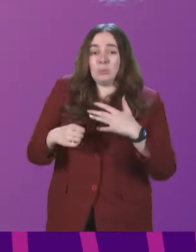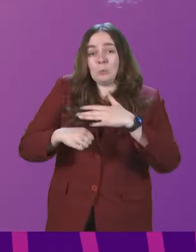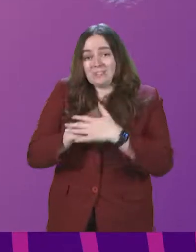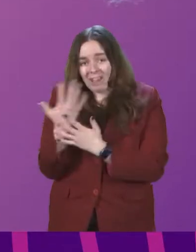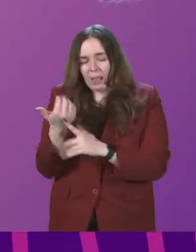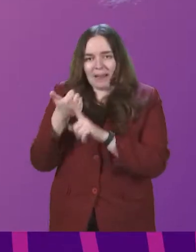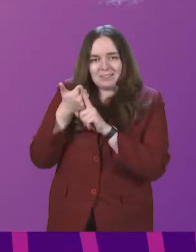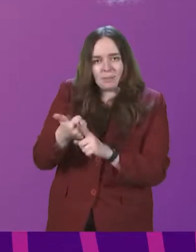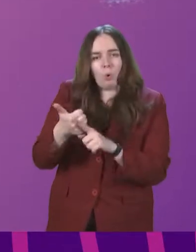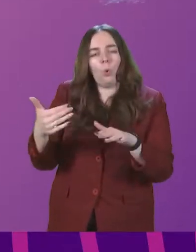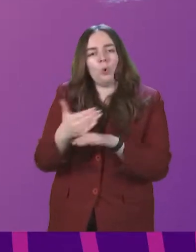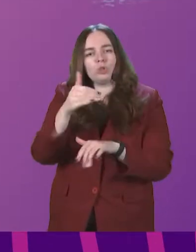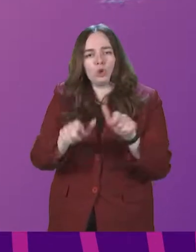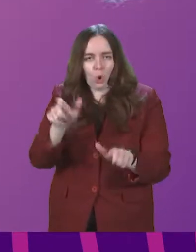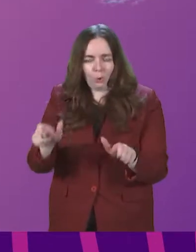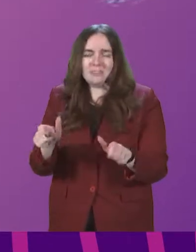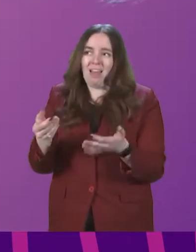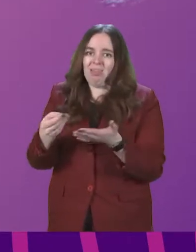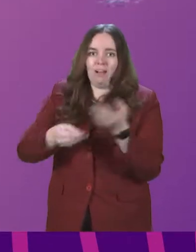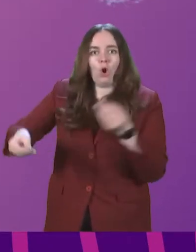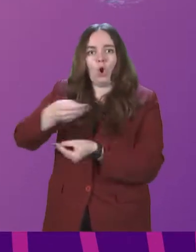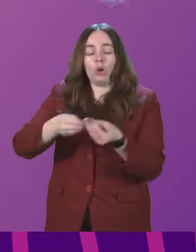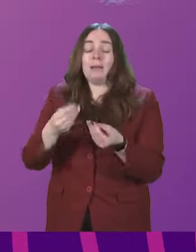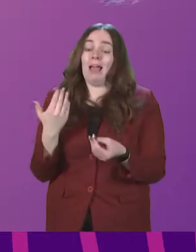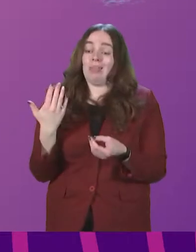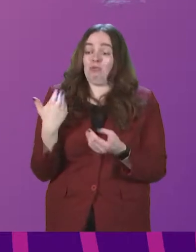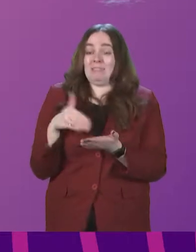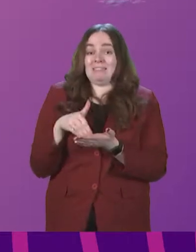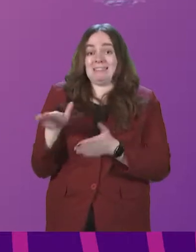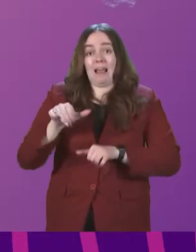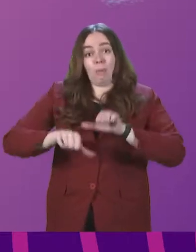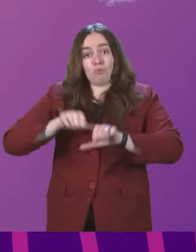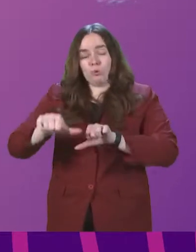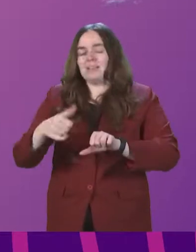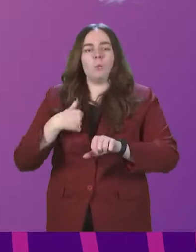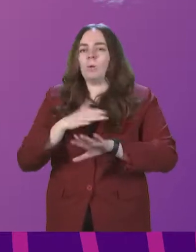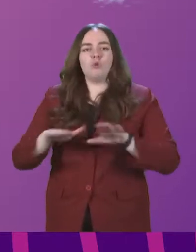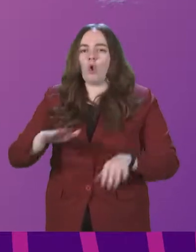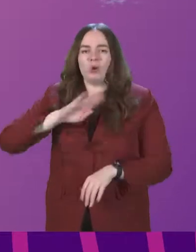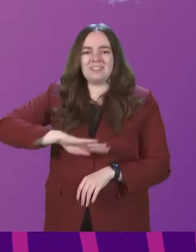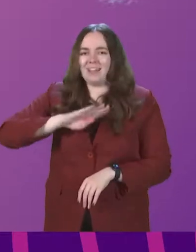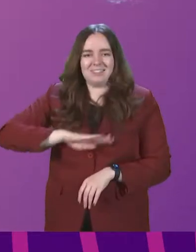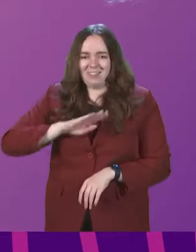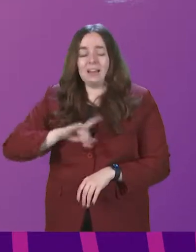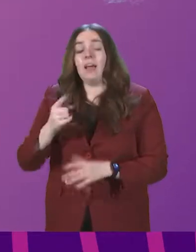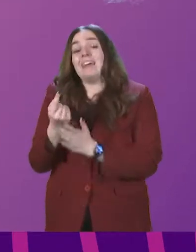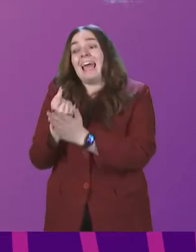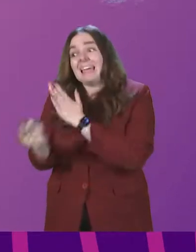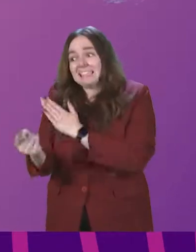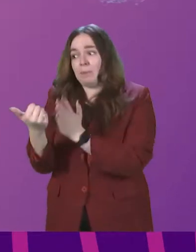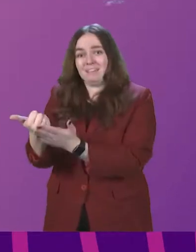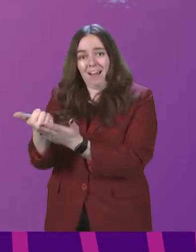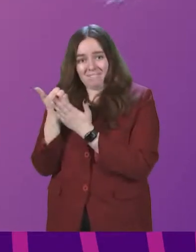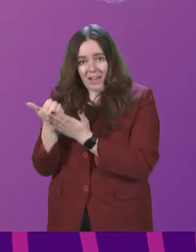support jobs and the economy, and in the most recent sale process, we were not satisfied on the basis of independent advice